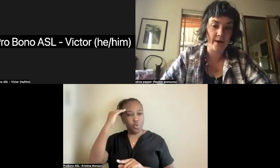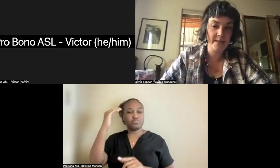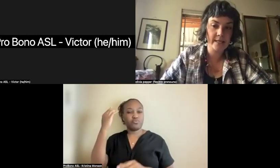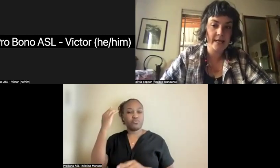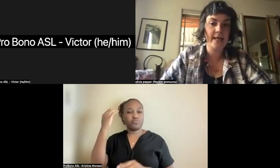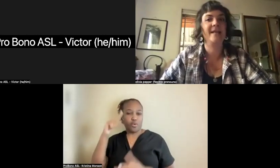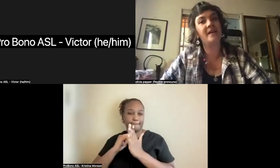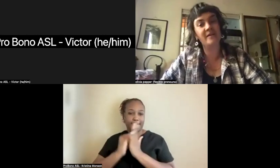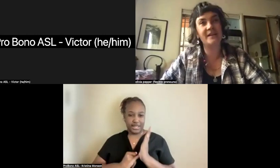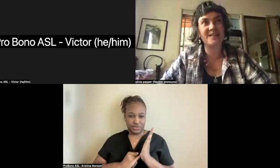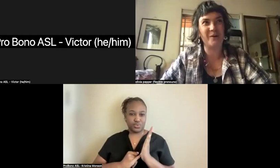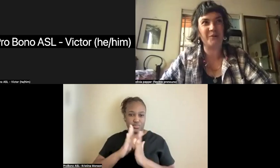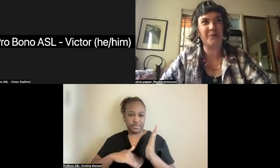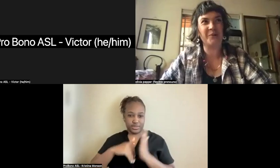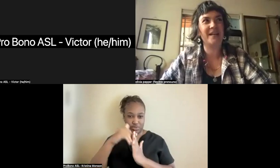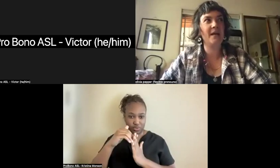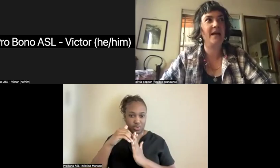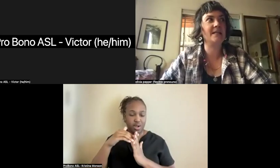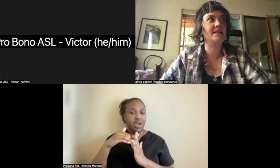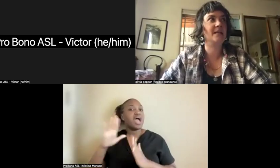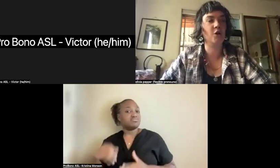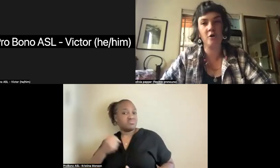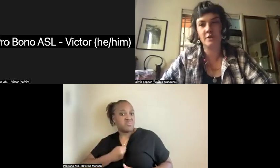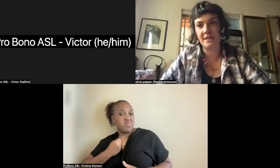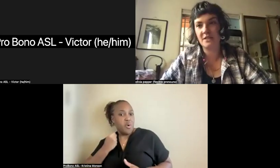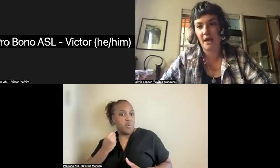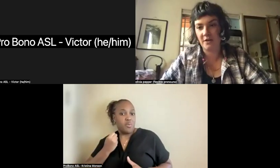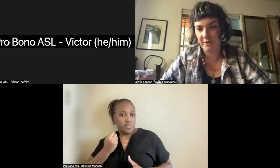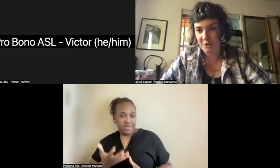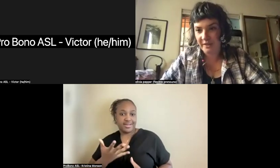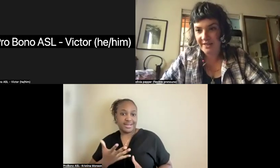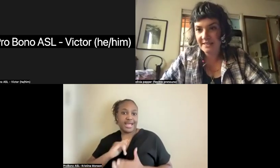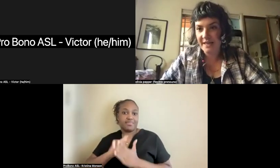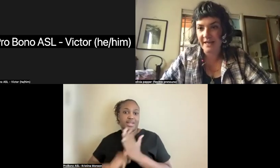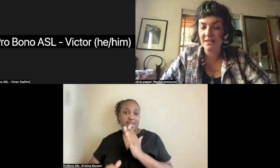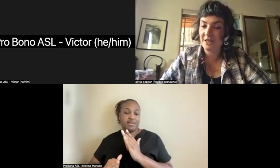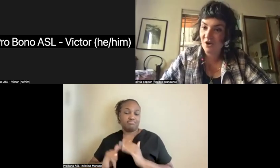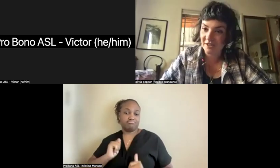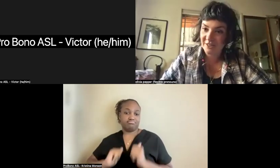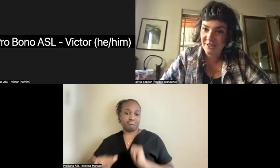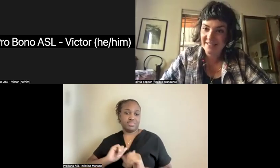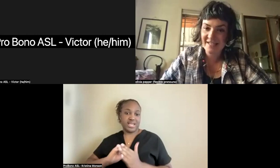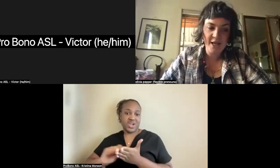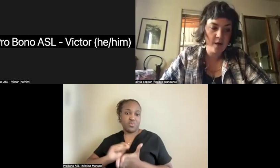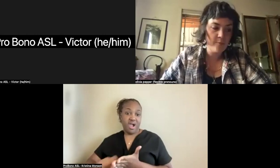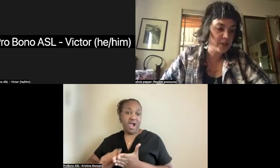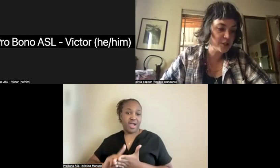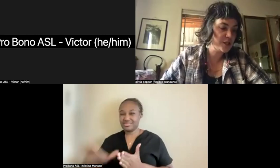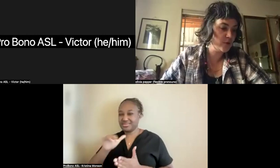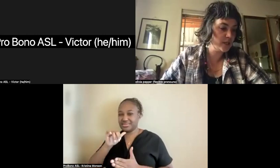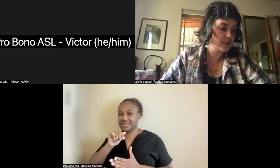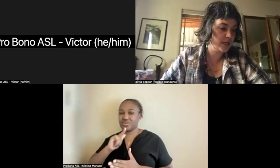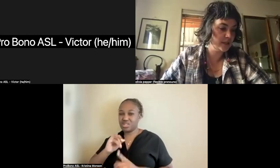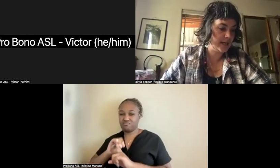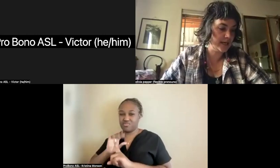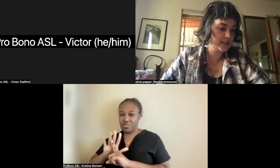playwright, and even less well known as an occultist and ritualist and terrologist. But she